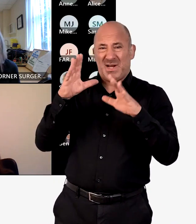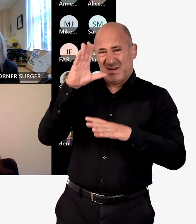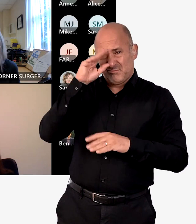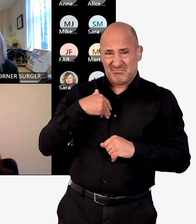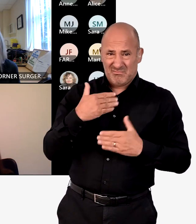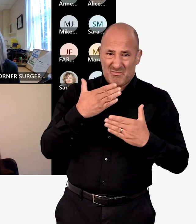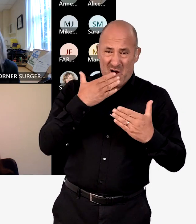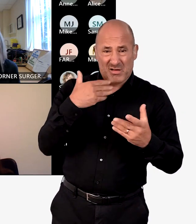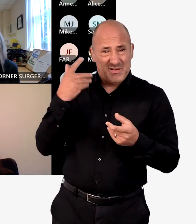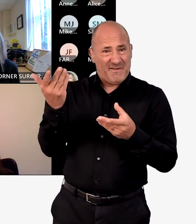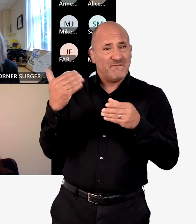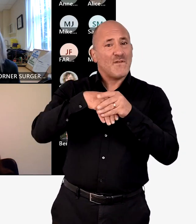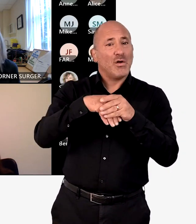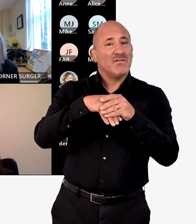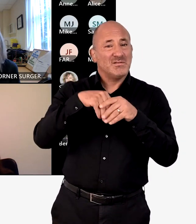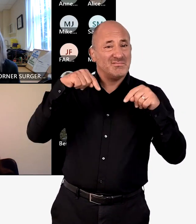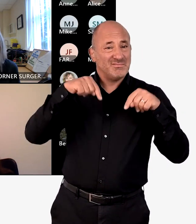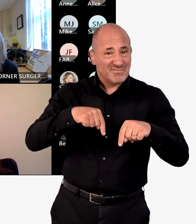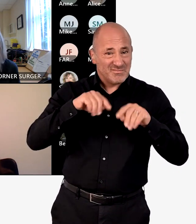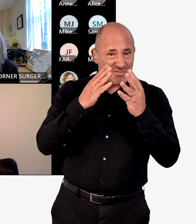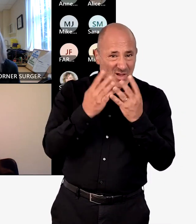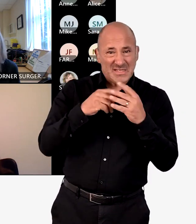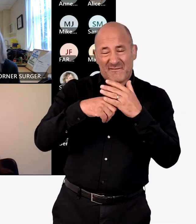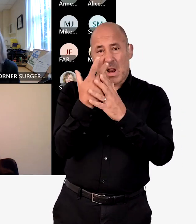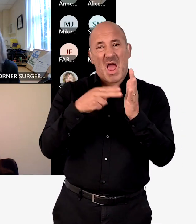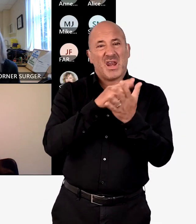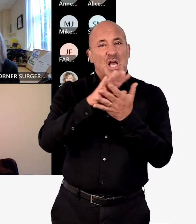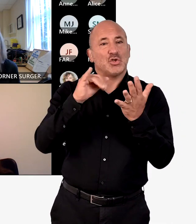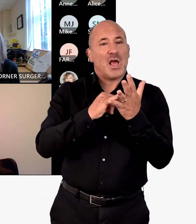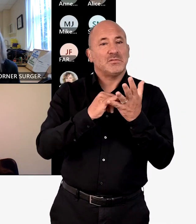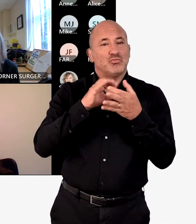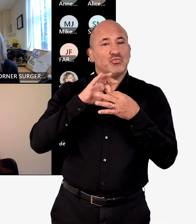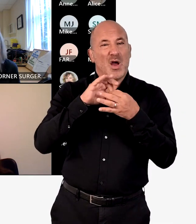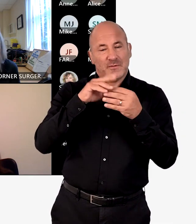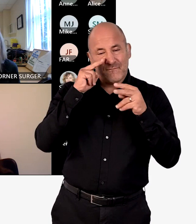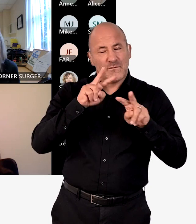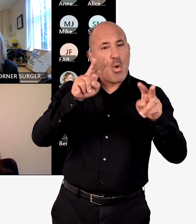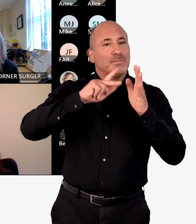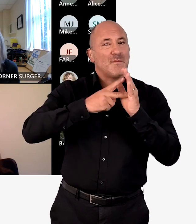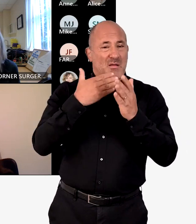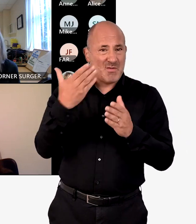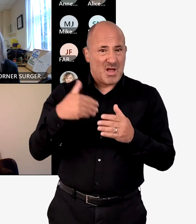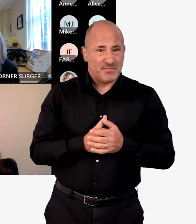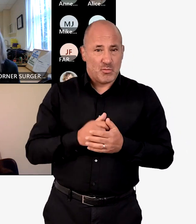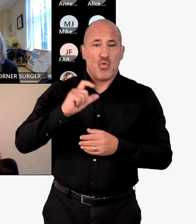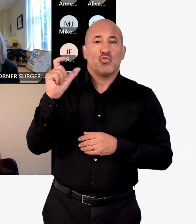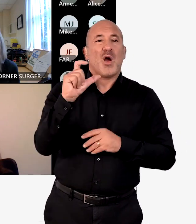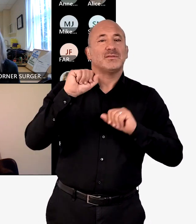Board, thanked us for involvement in the Health and Well-Being Board and the development of the NHS joint forward plan.